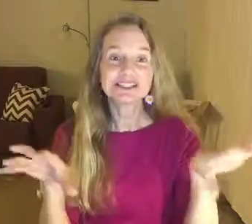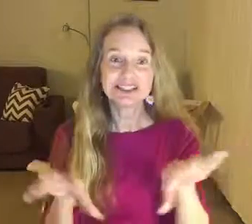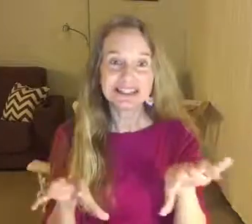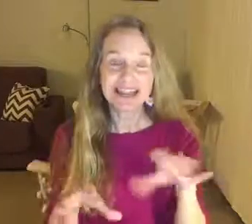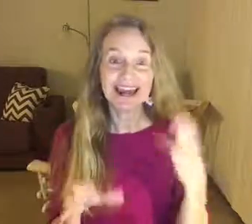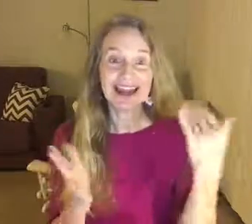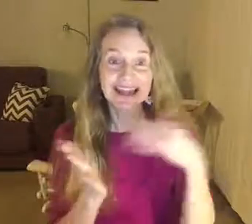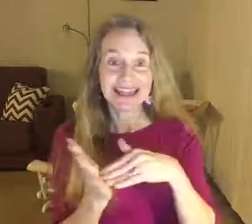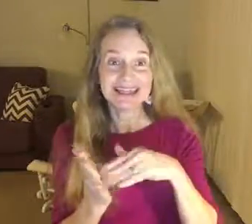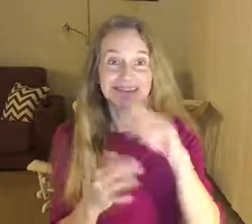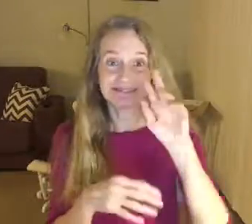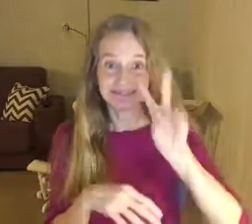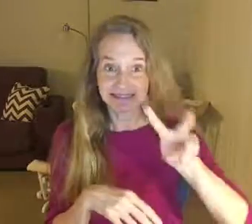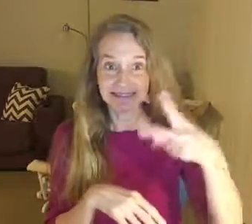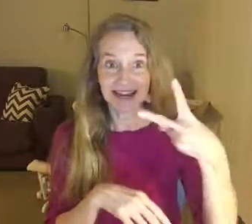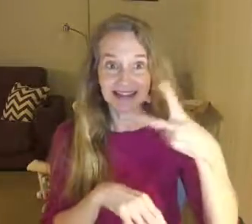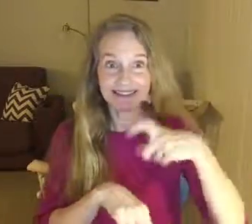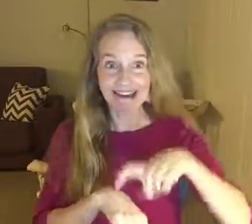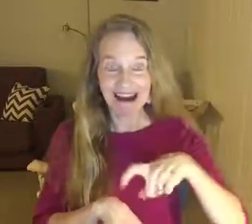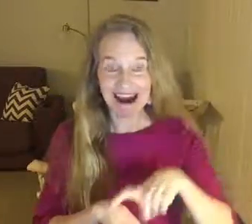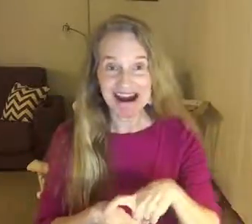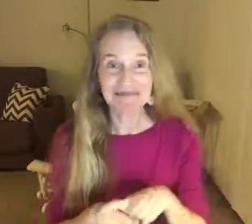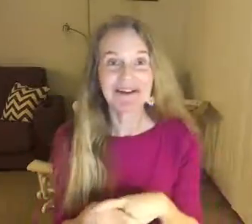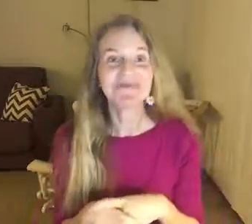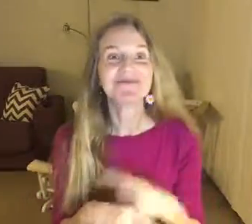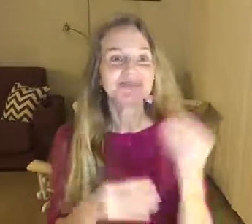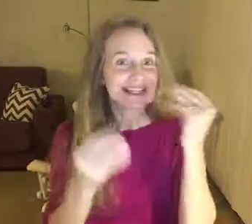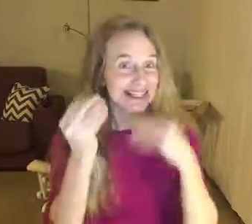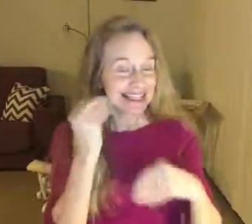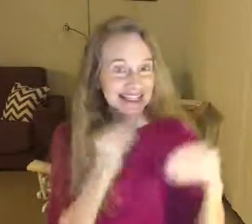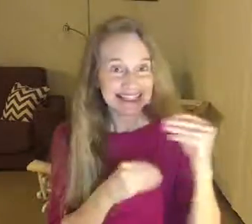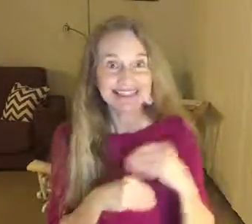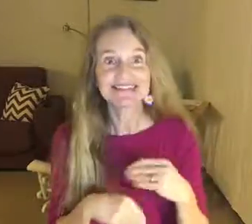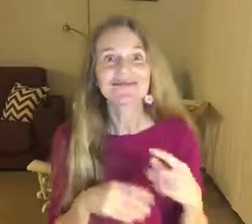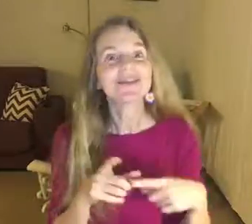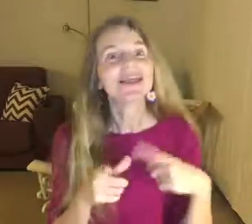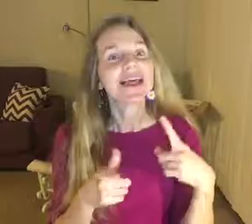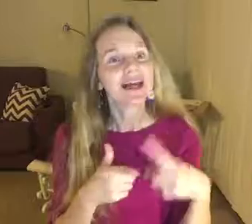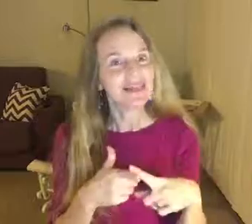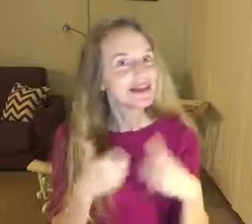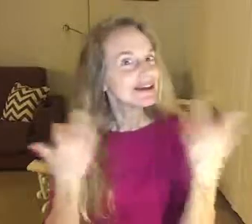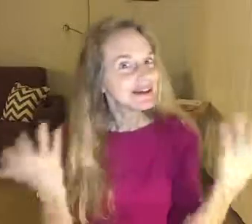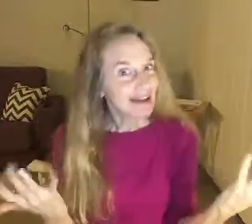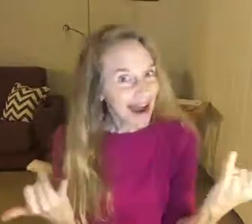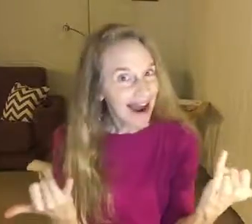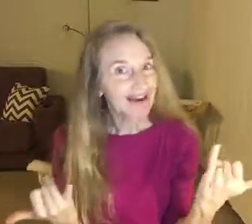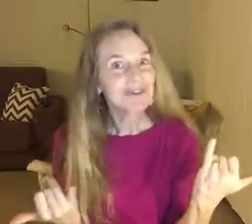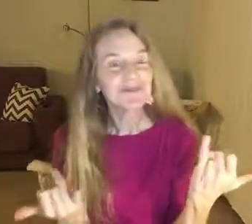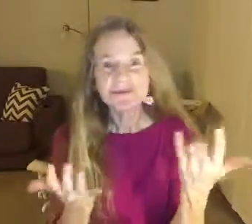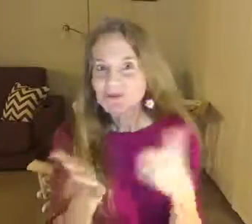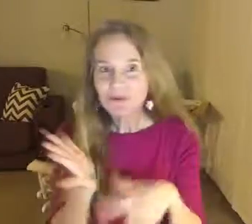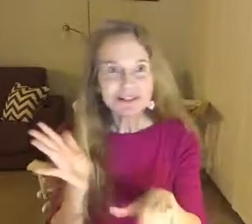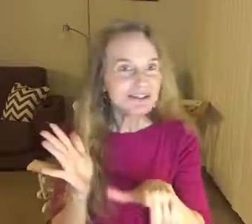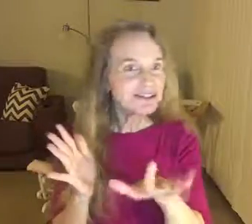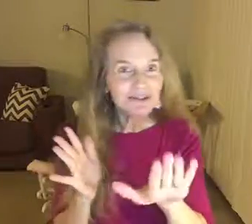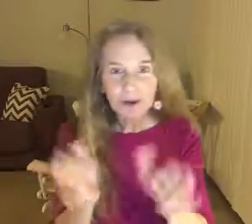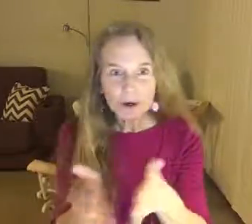she did it again, second time. And, then, now, what do you